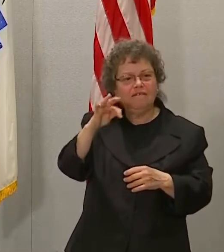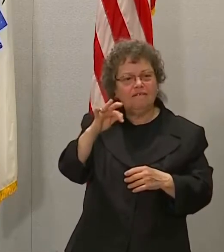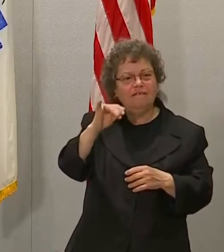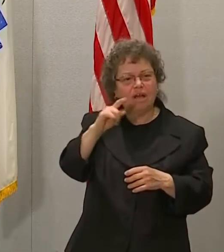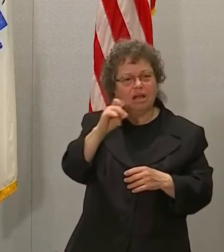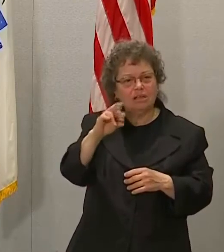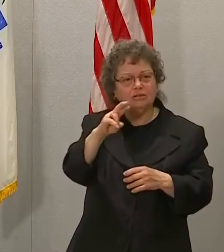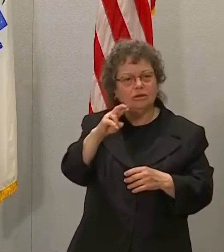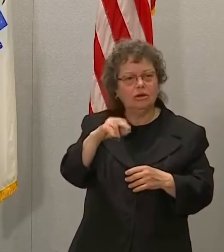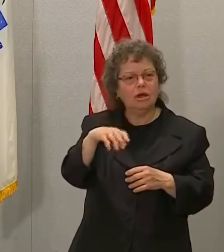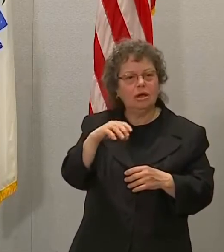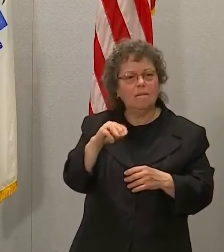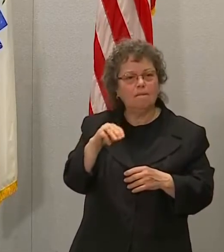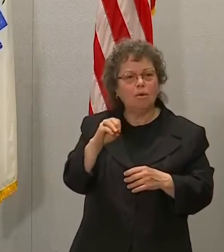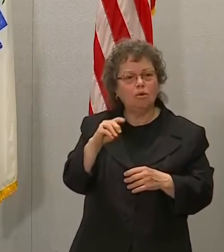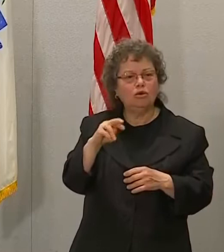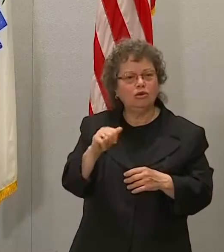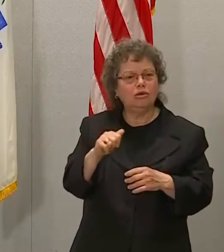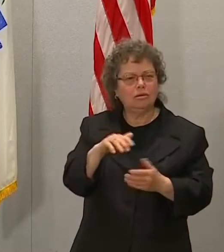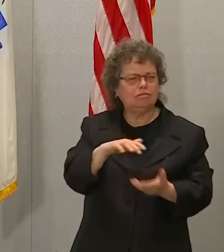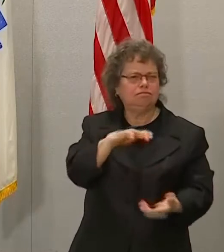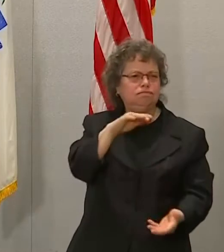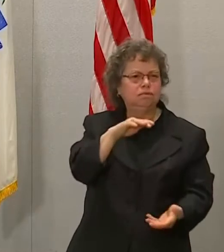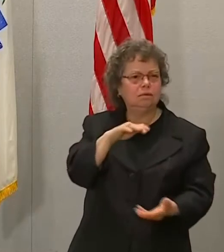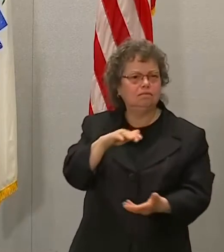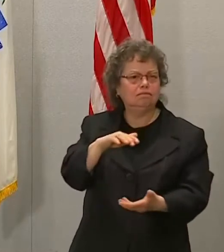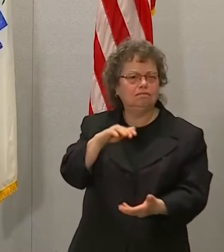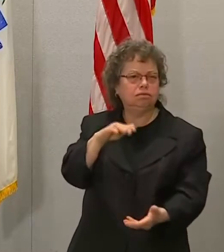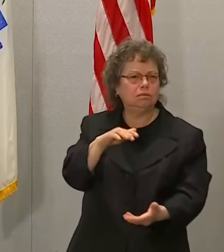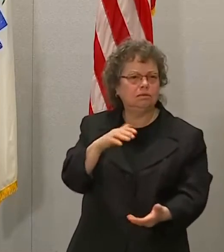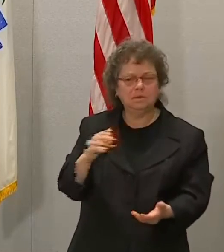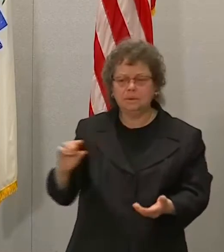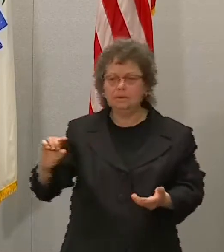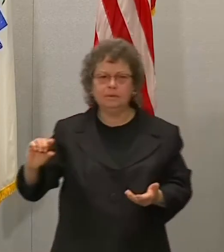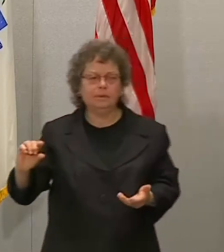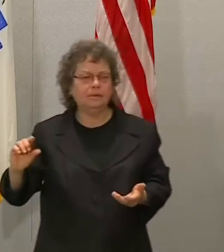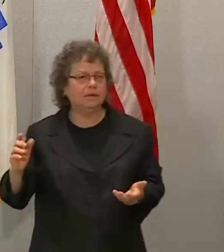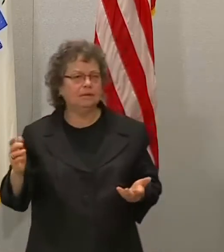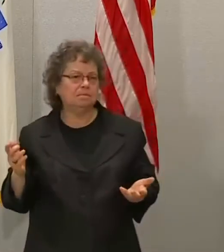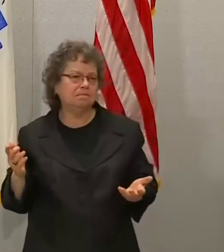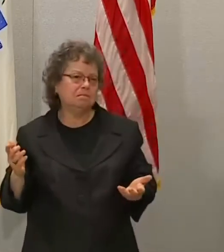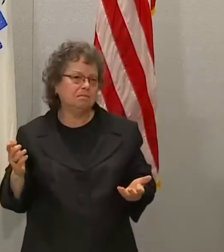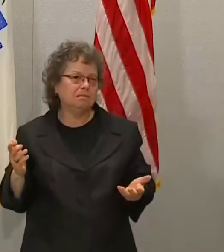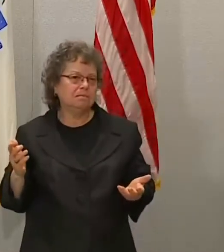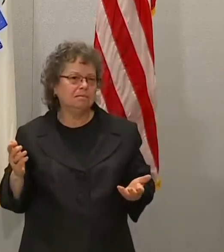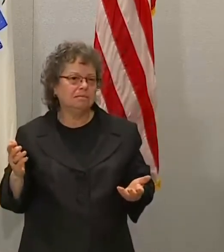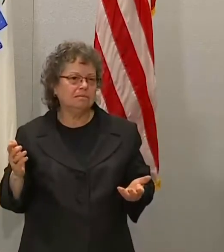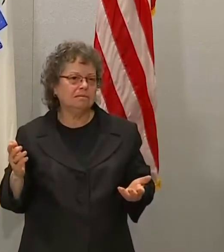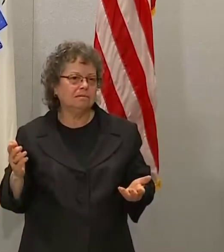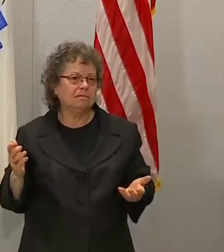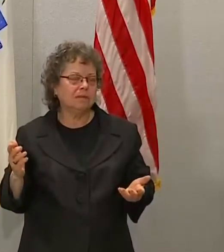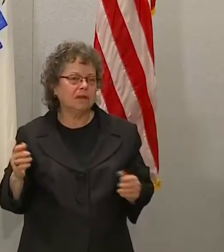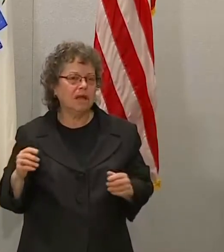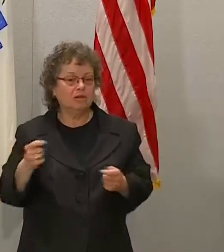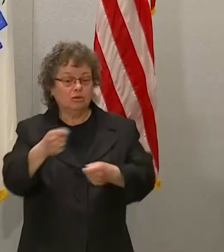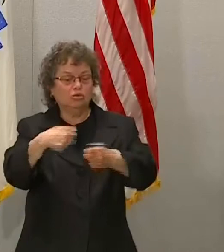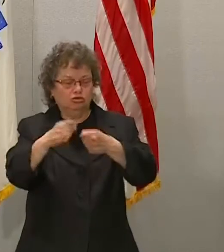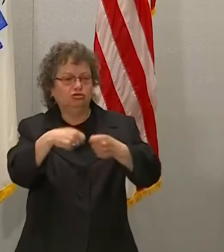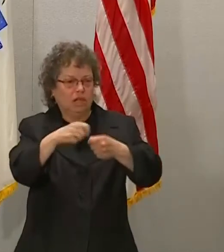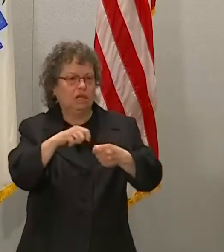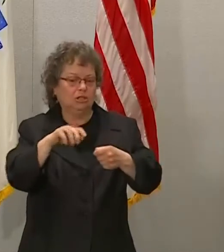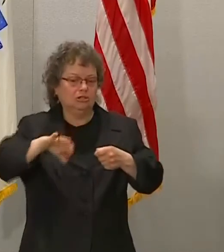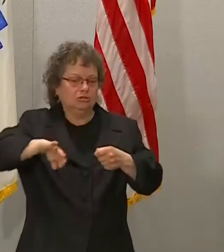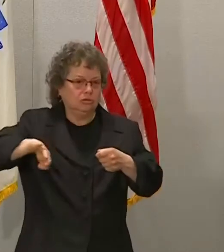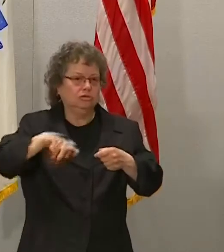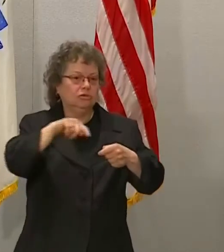there's definitely some logistical issues there. But the truth of the matter is the bulk